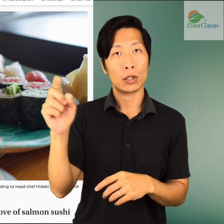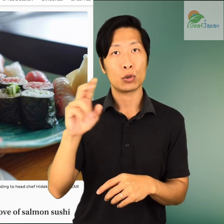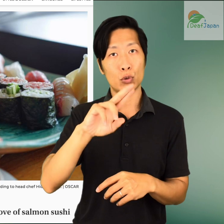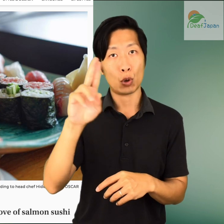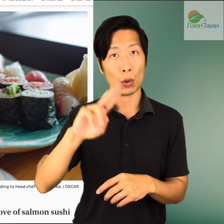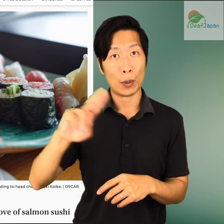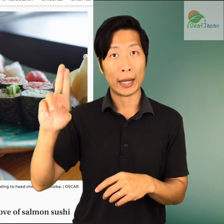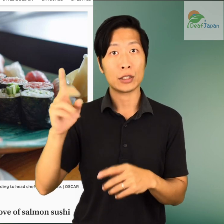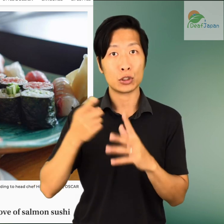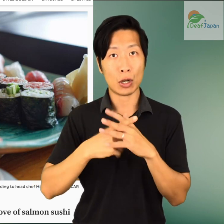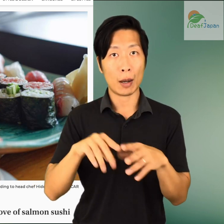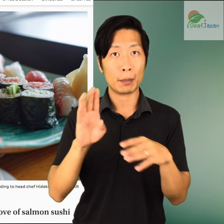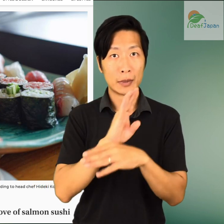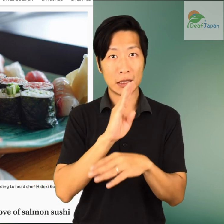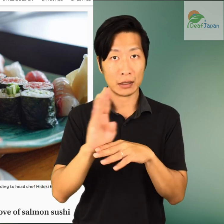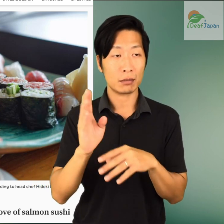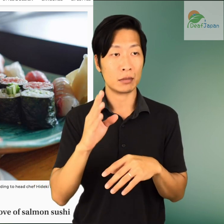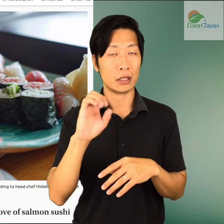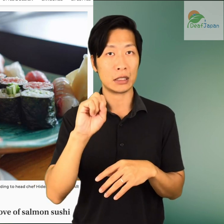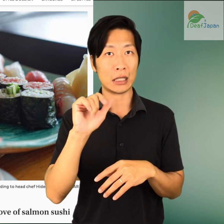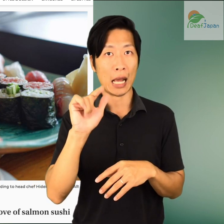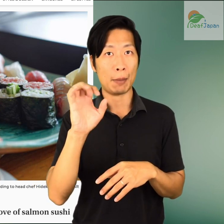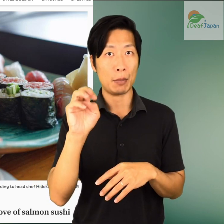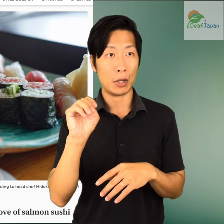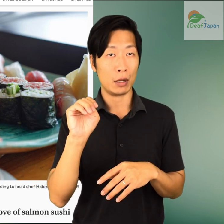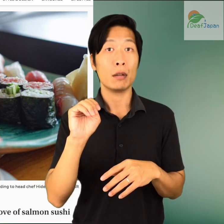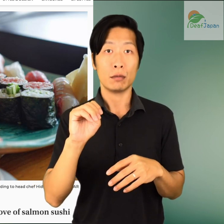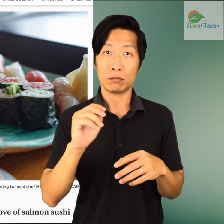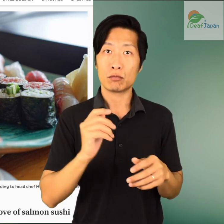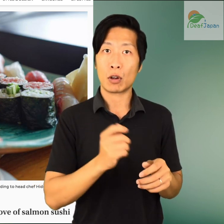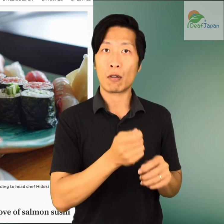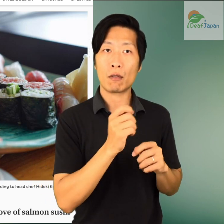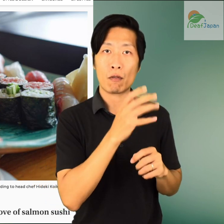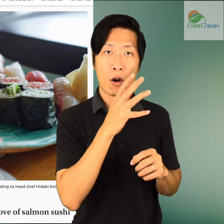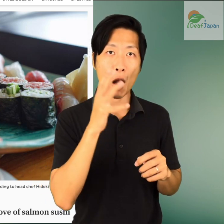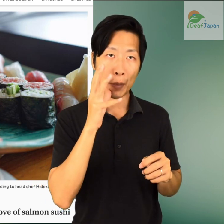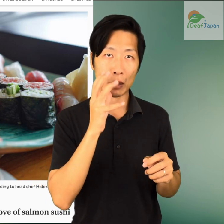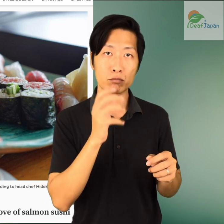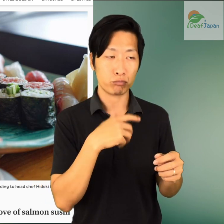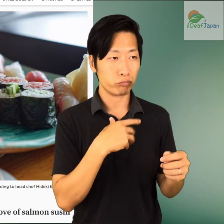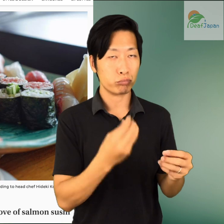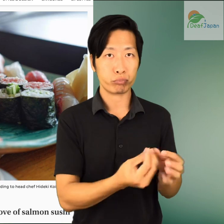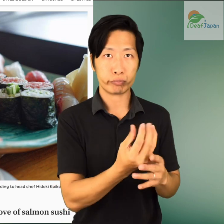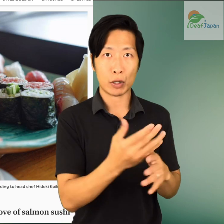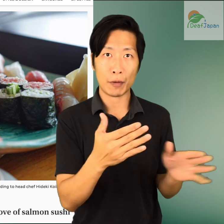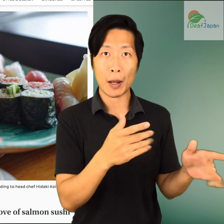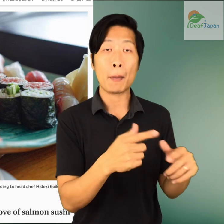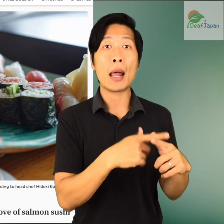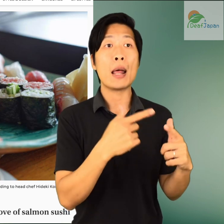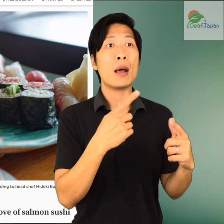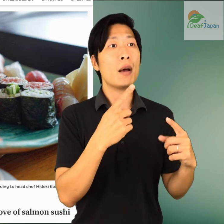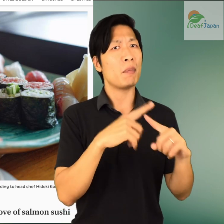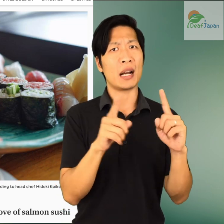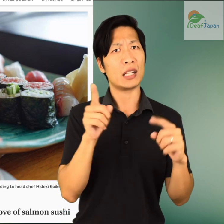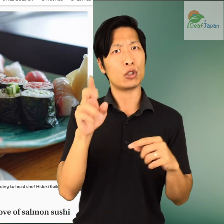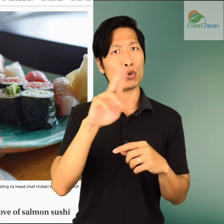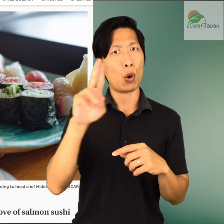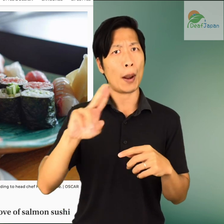farming, but with decreasing seafood consumption at home, salmon was soon filling industrial freezers across the